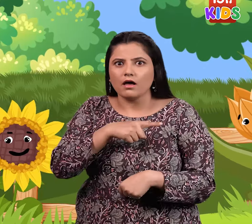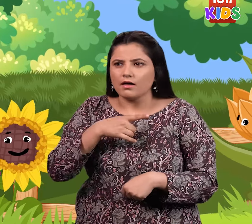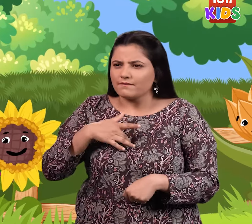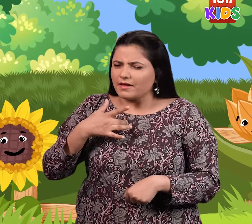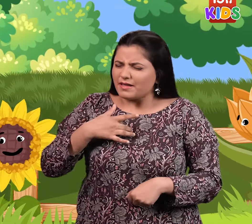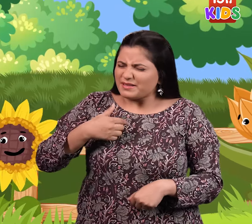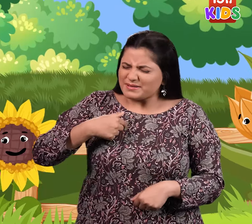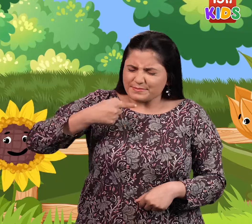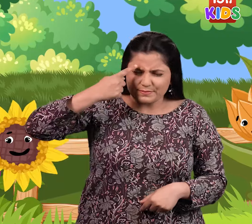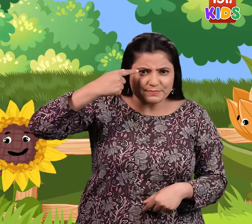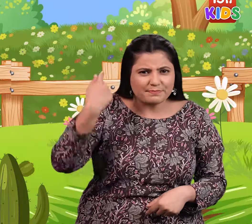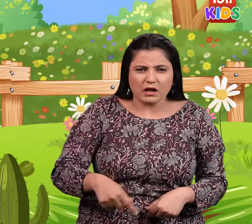We are very sorry.